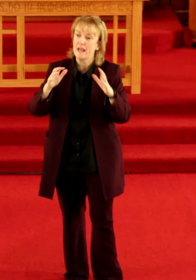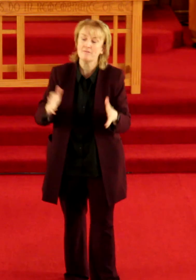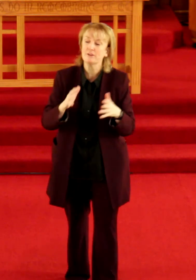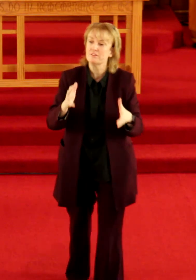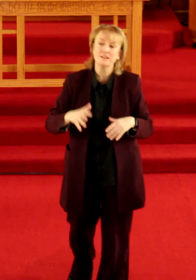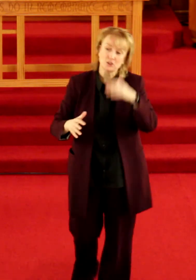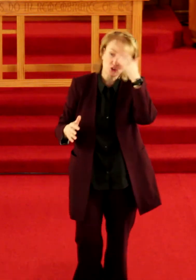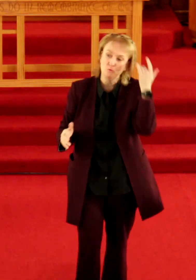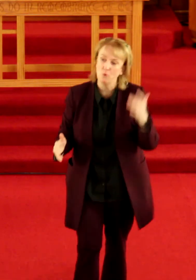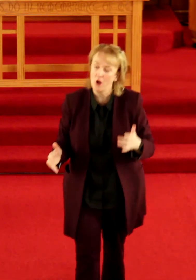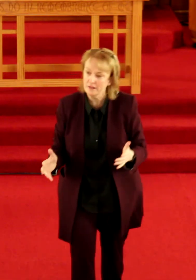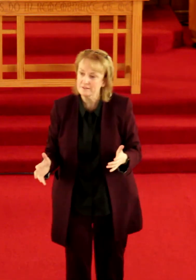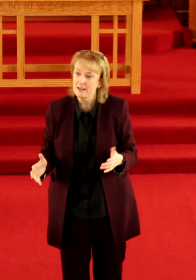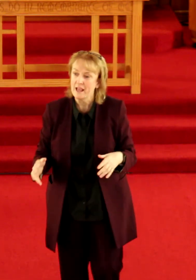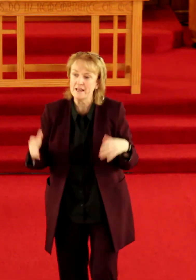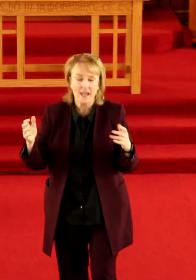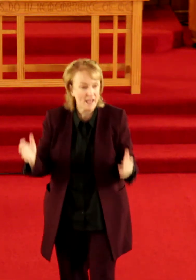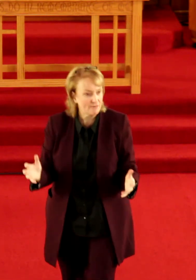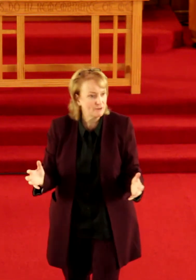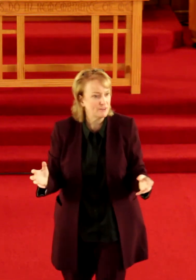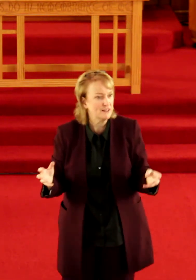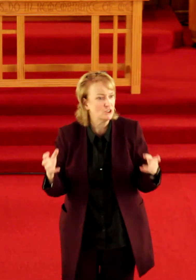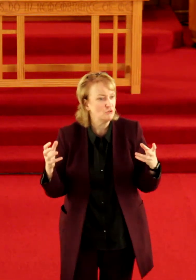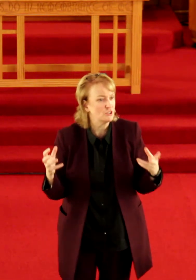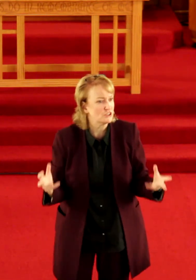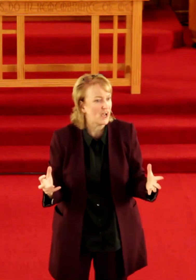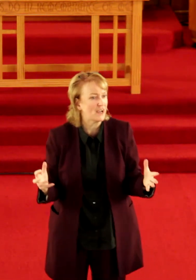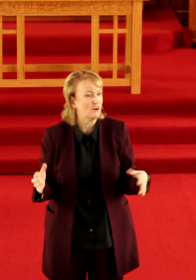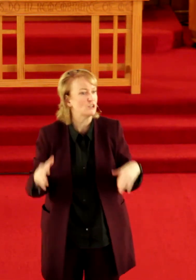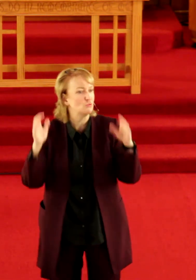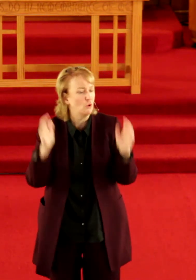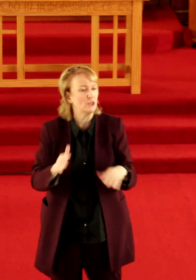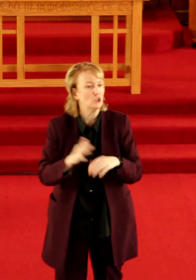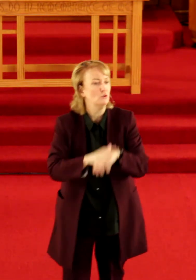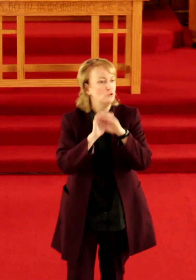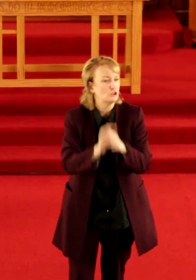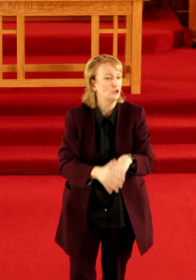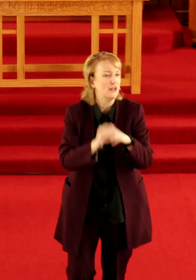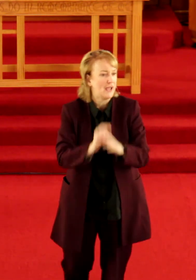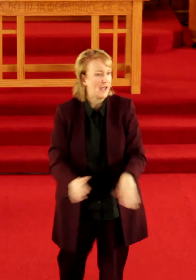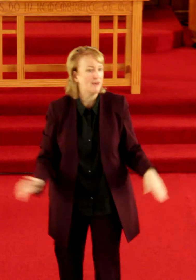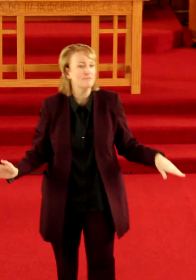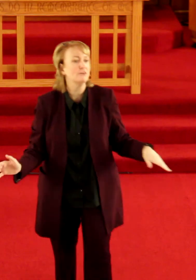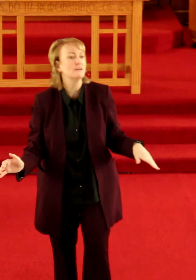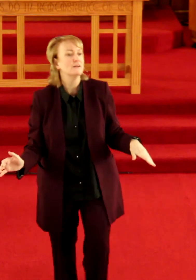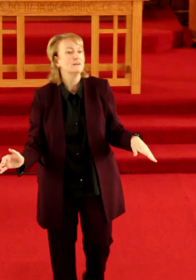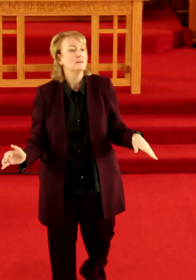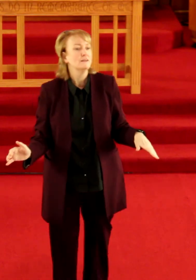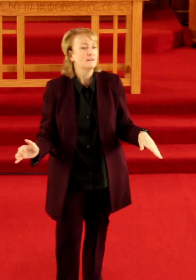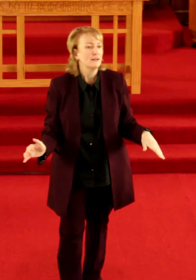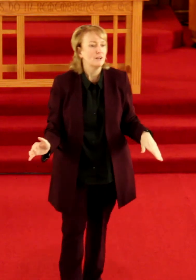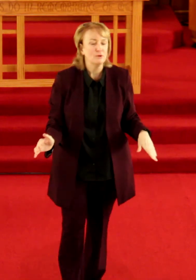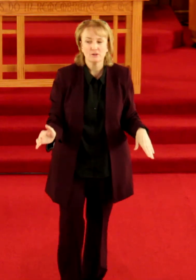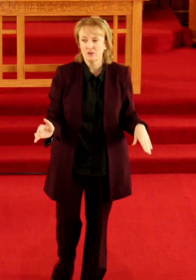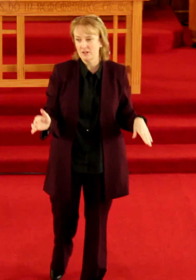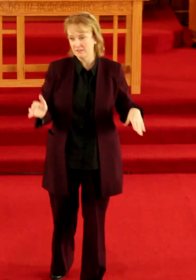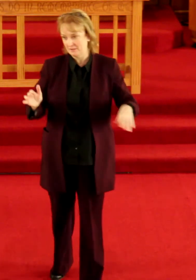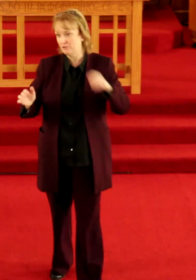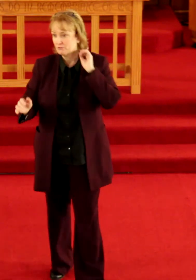everything that you want and everything that you desire is what you should have and we are taught that if you